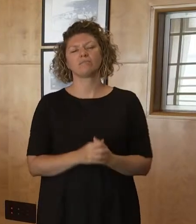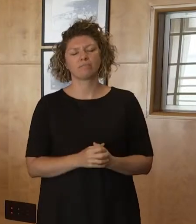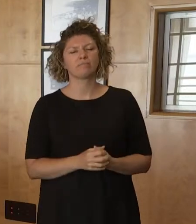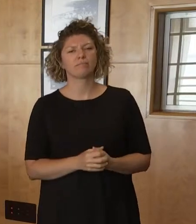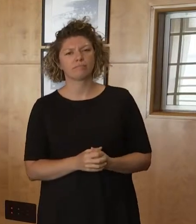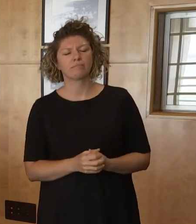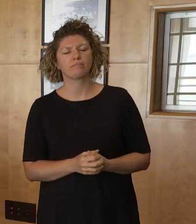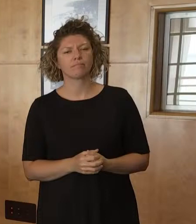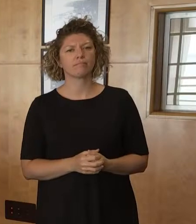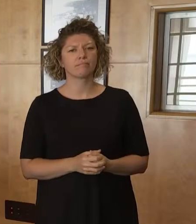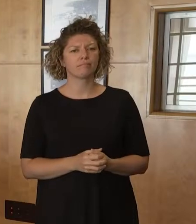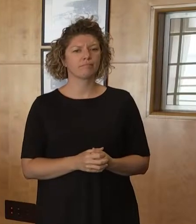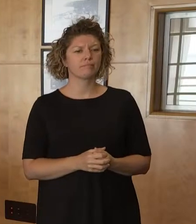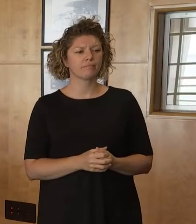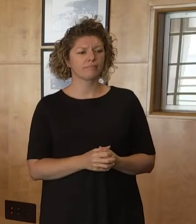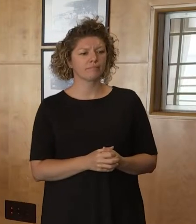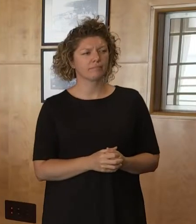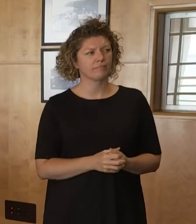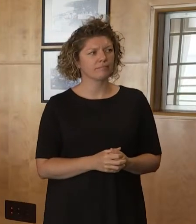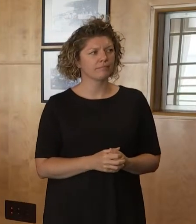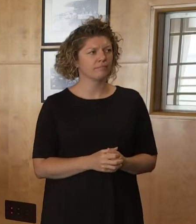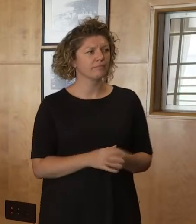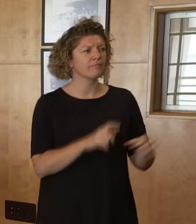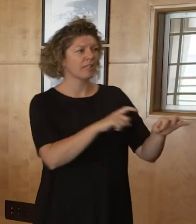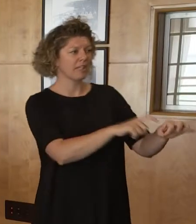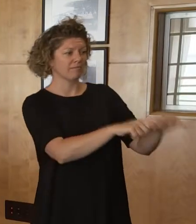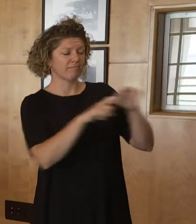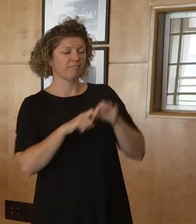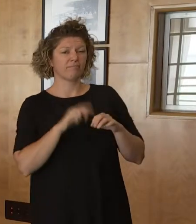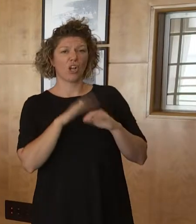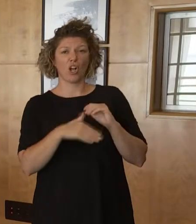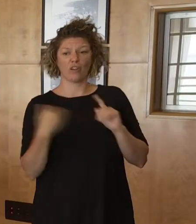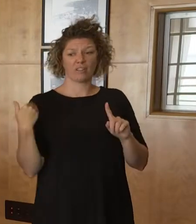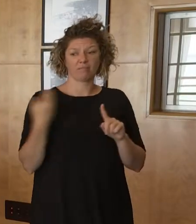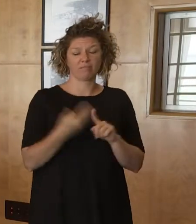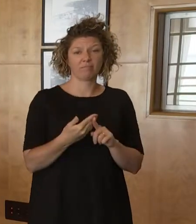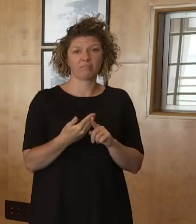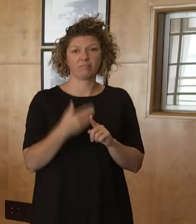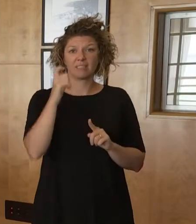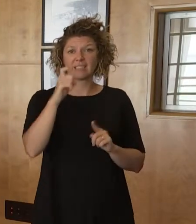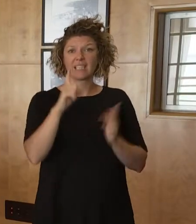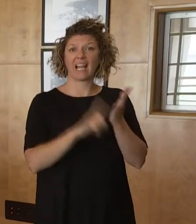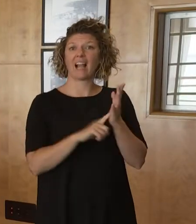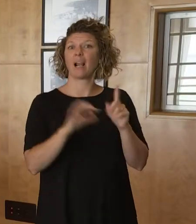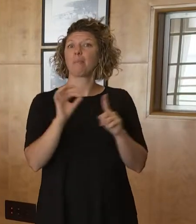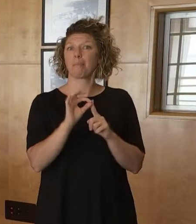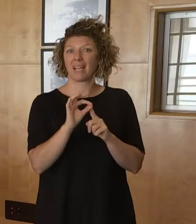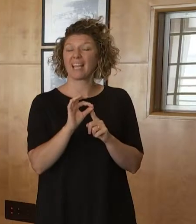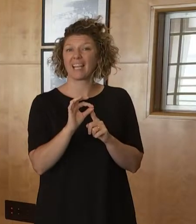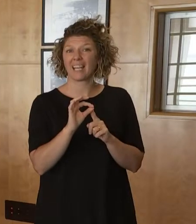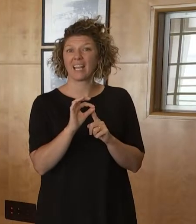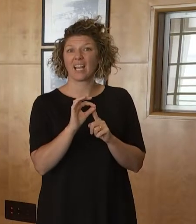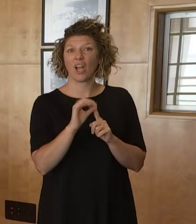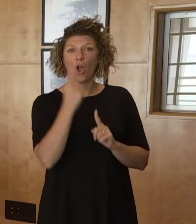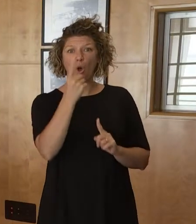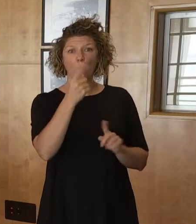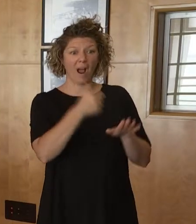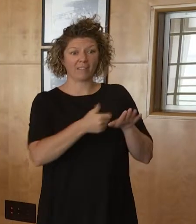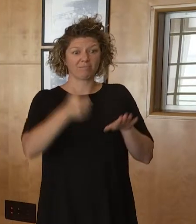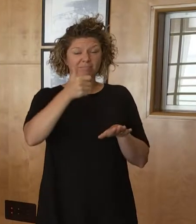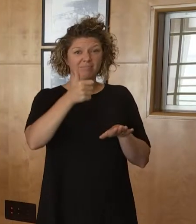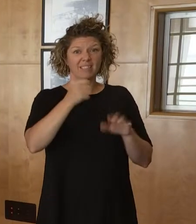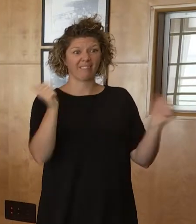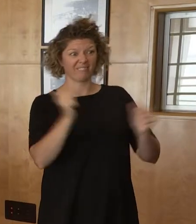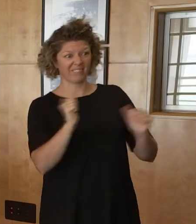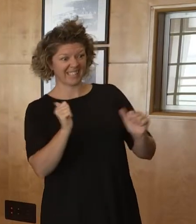It's been a fairly tumultuous 24 hours of the CLP. They've lost their only federal parliamentarian. What's the old reaction to that?